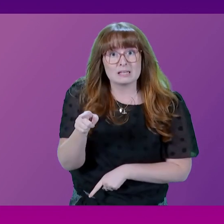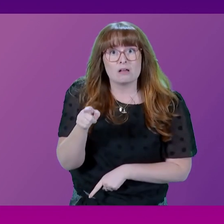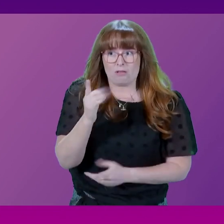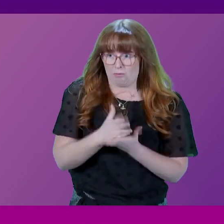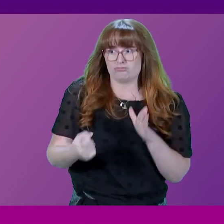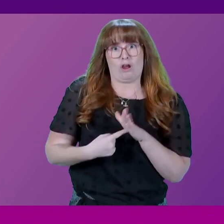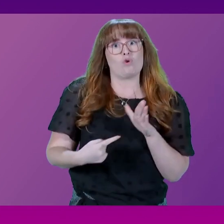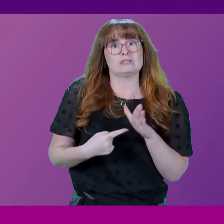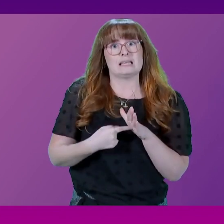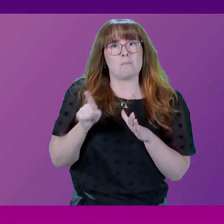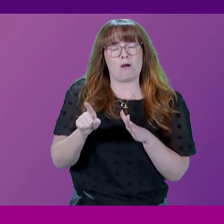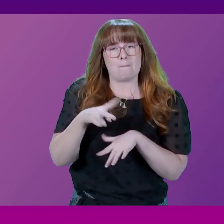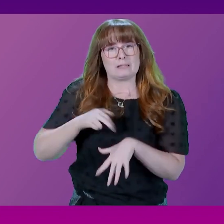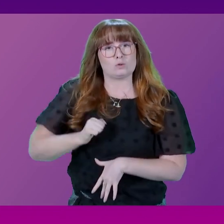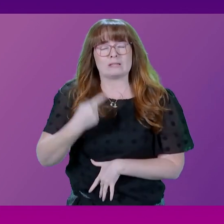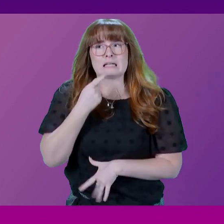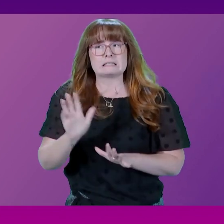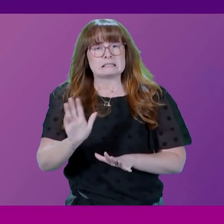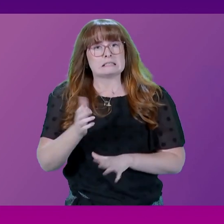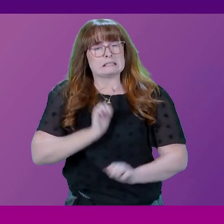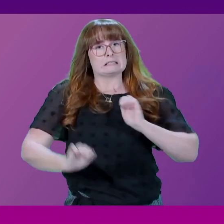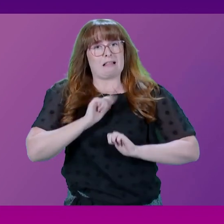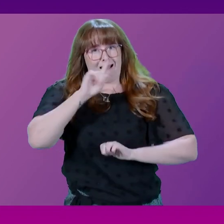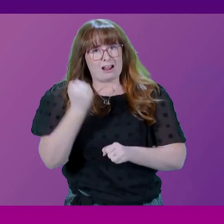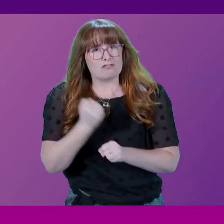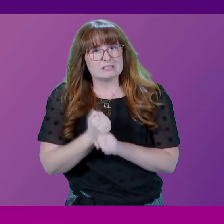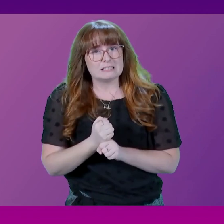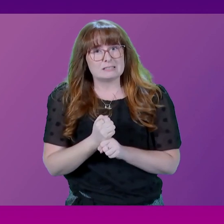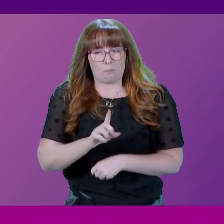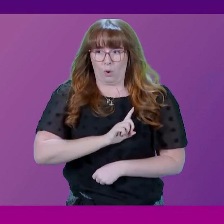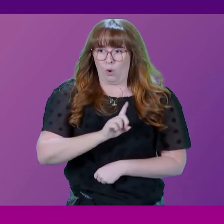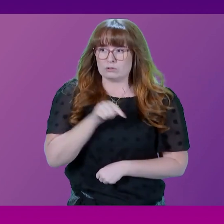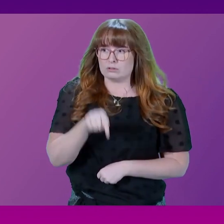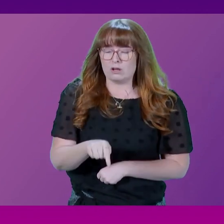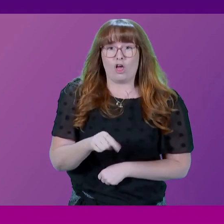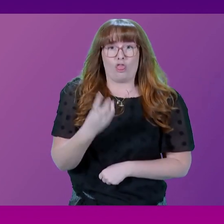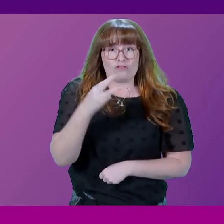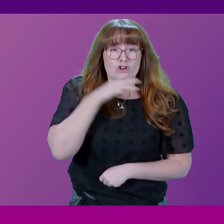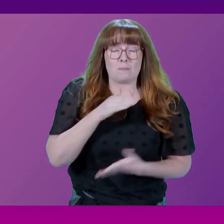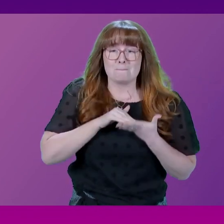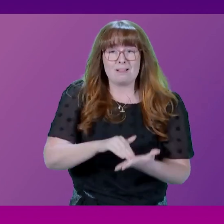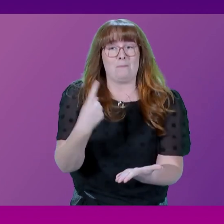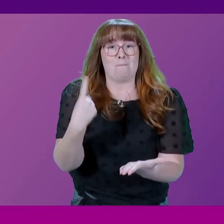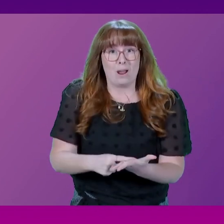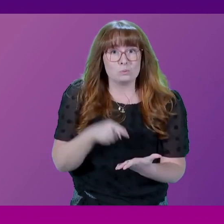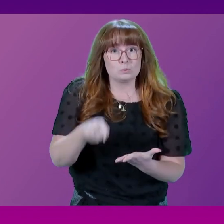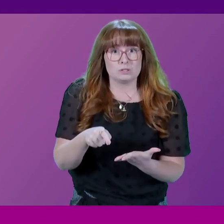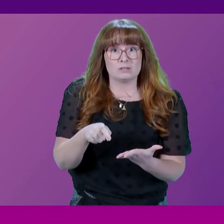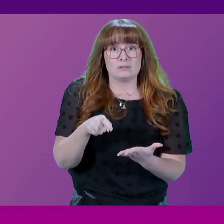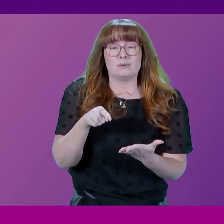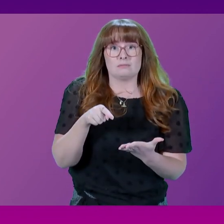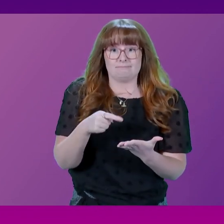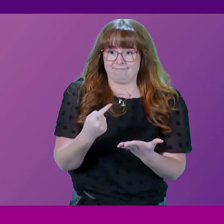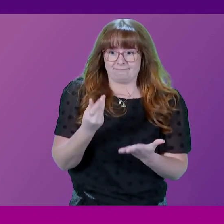priority, but Police Scotland now say they can't guarantee it because there is a £300 million black hole